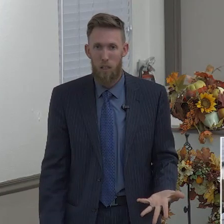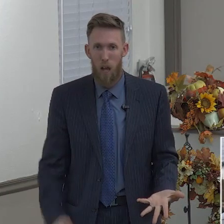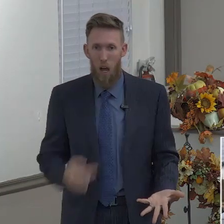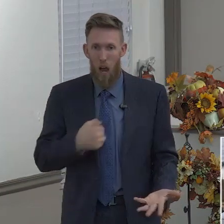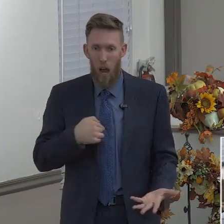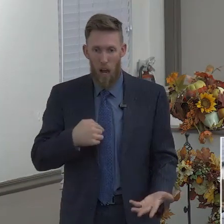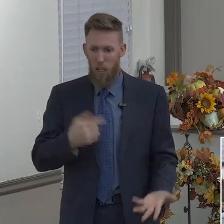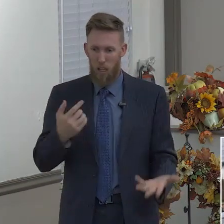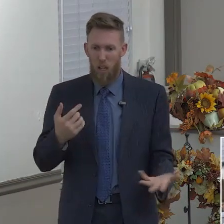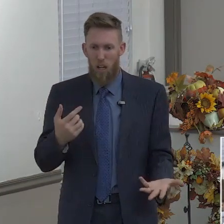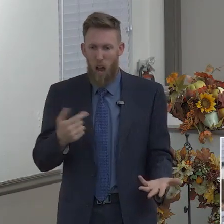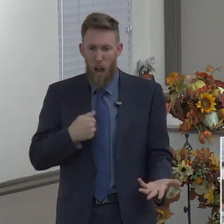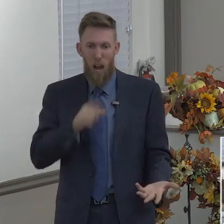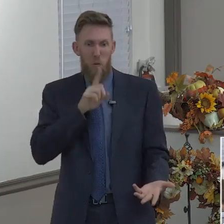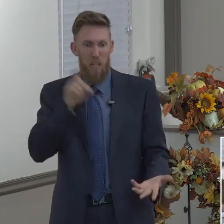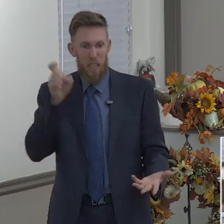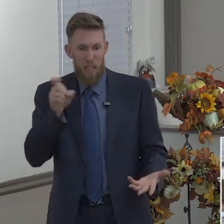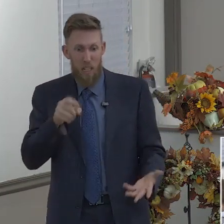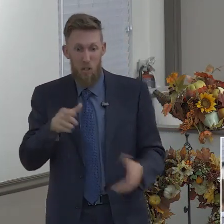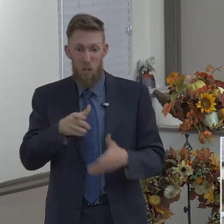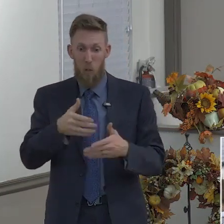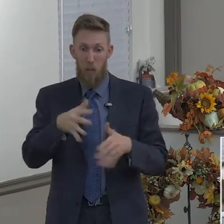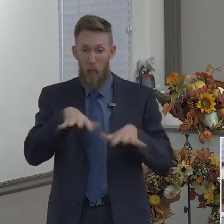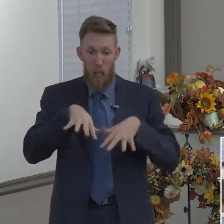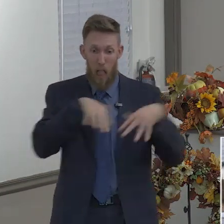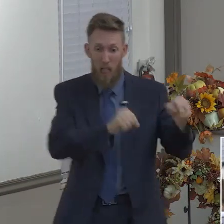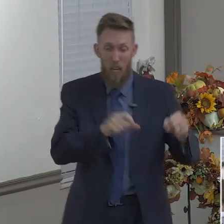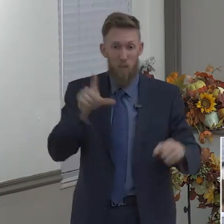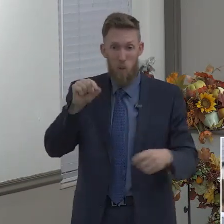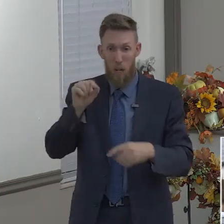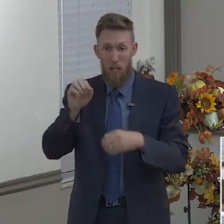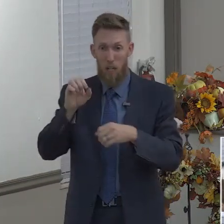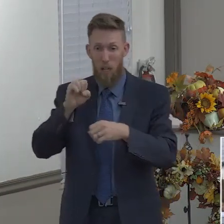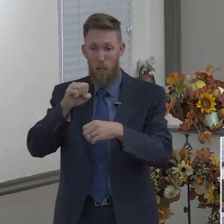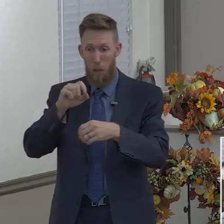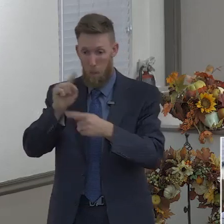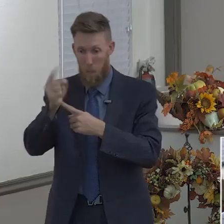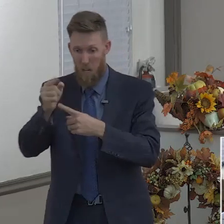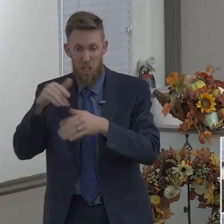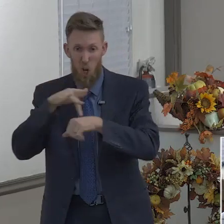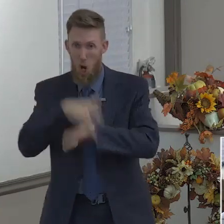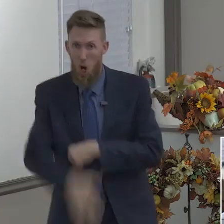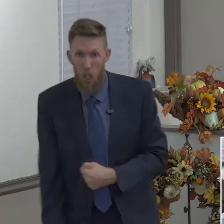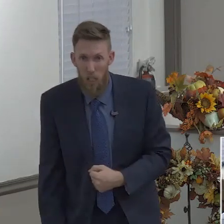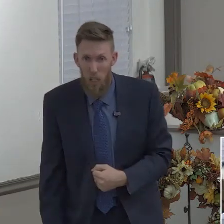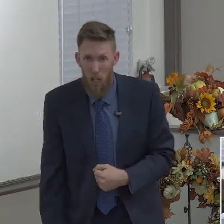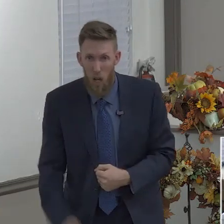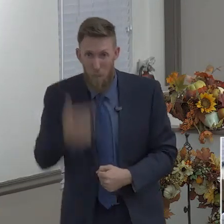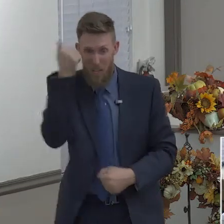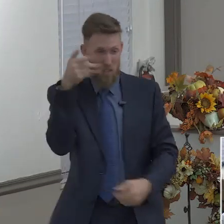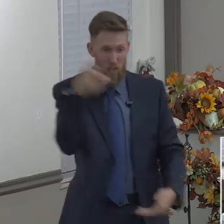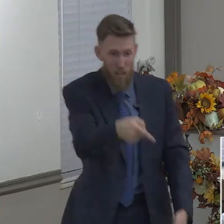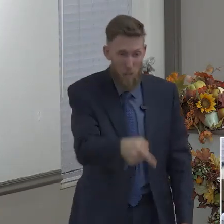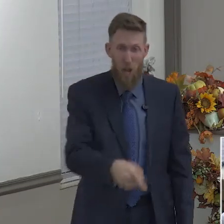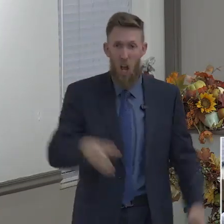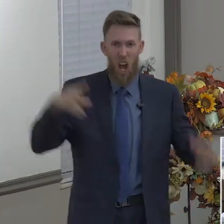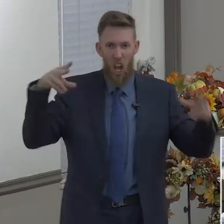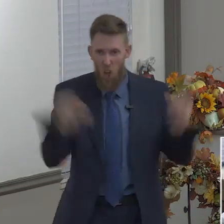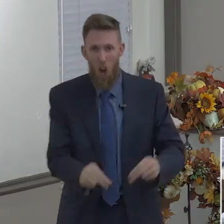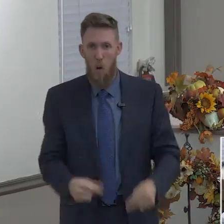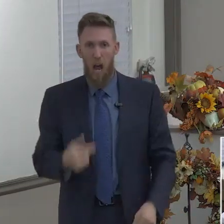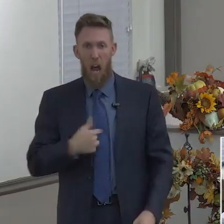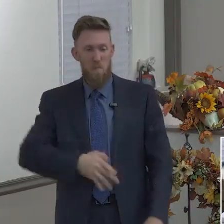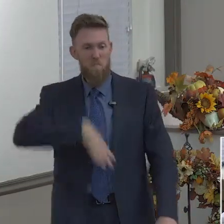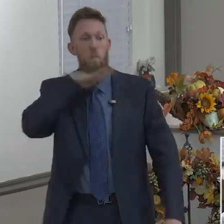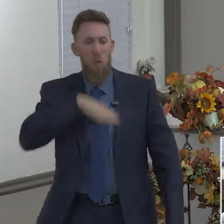And so this guy's going five under and I'm frustrated. And the Lord is telling me, be patient. Be patient.